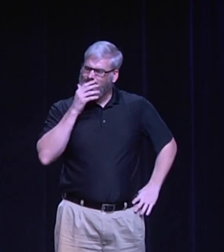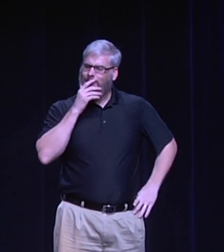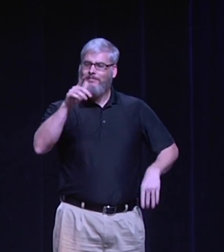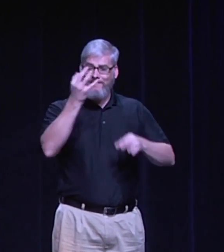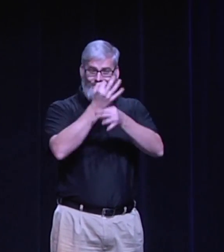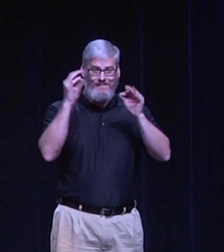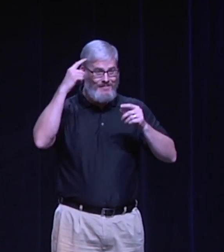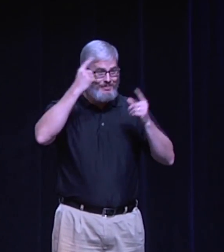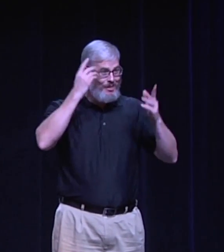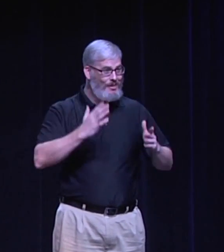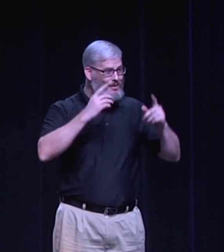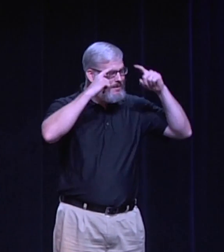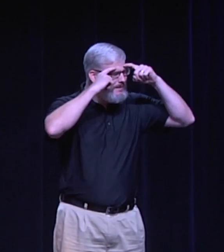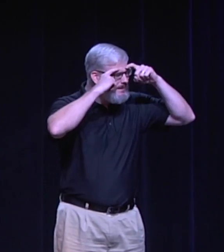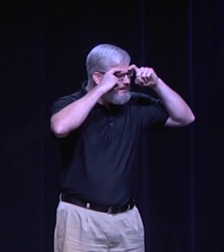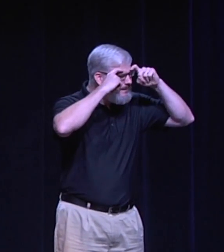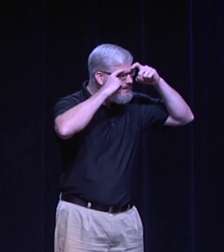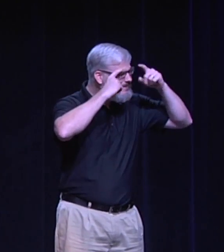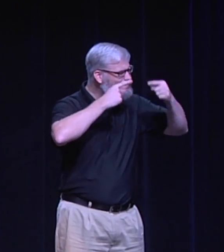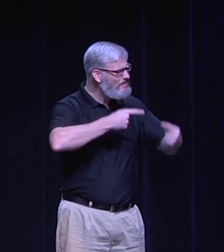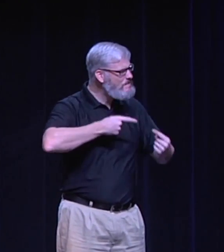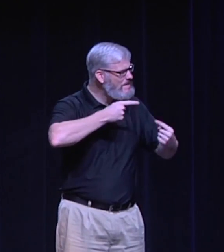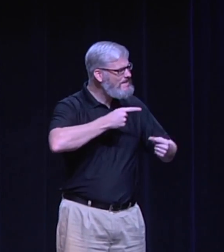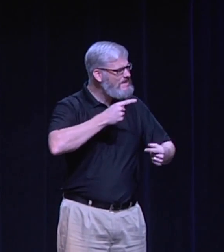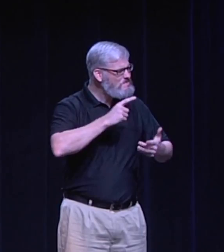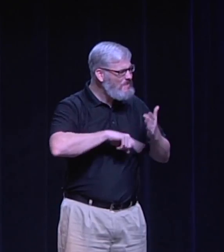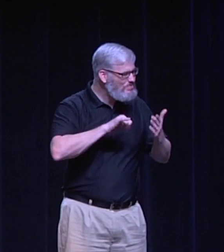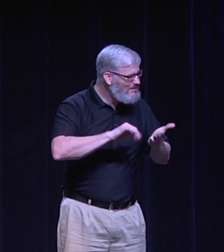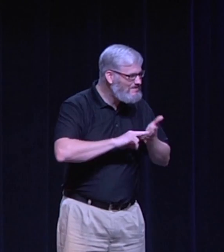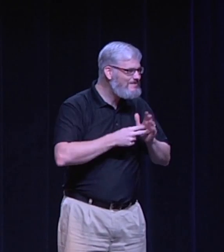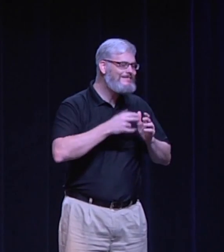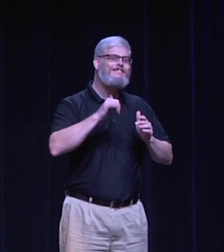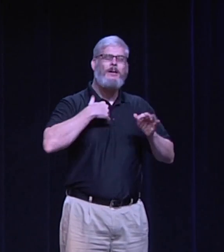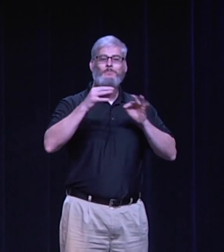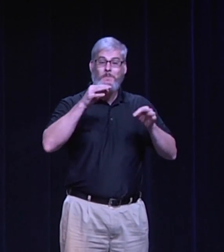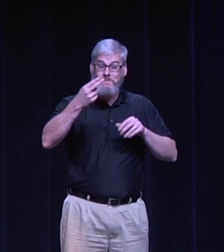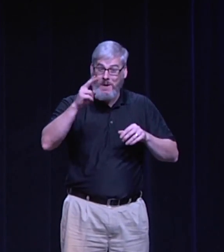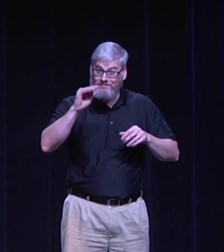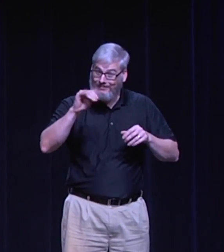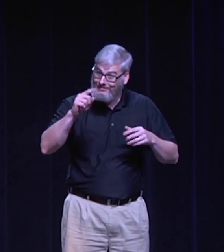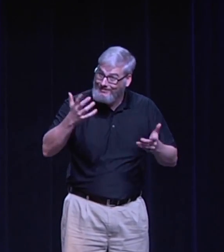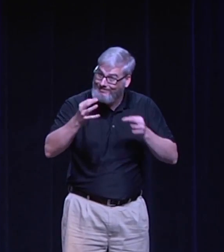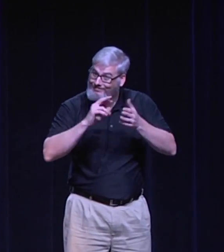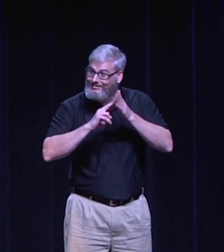face. They curl their eyebrow. And if you say free thinker, they go, okay, free thinker. I'm not really sure what that means.